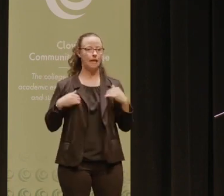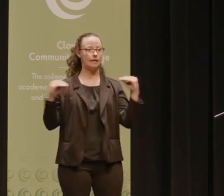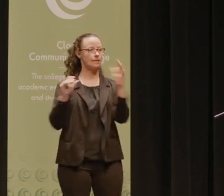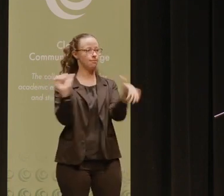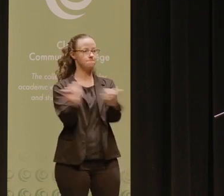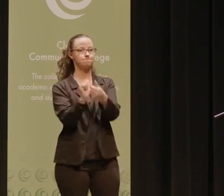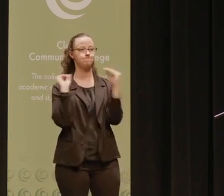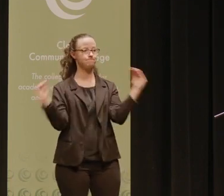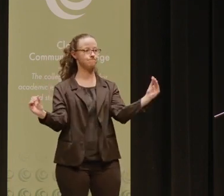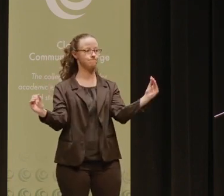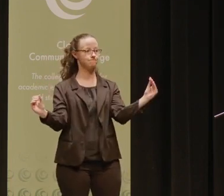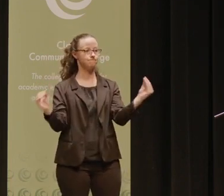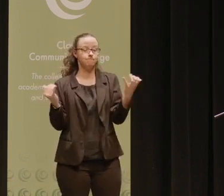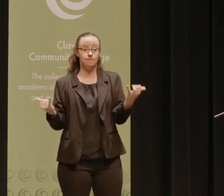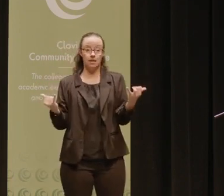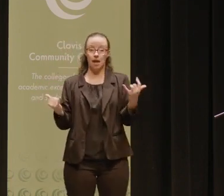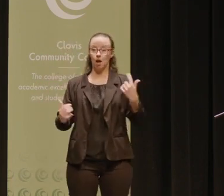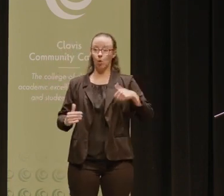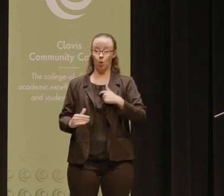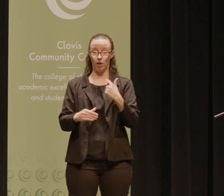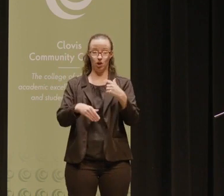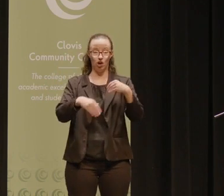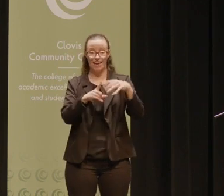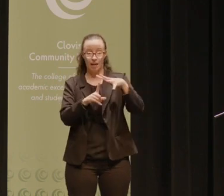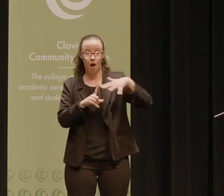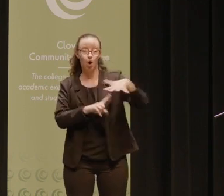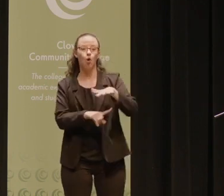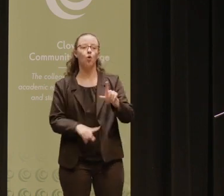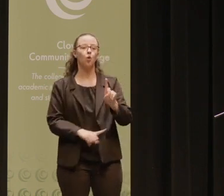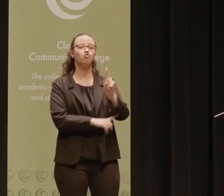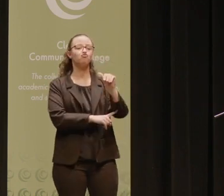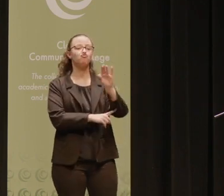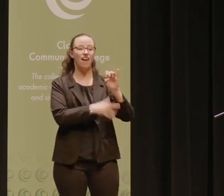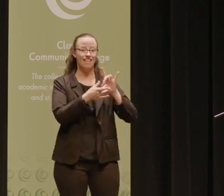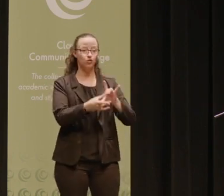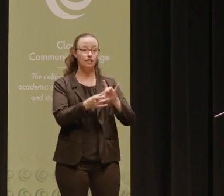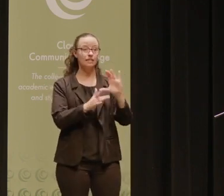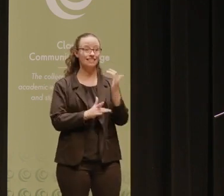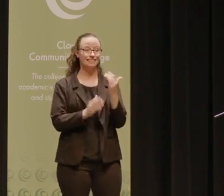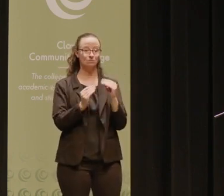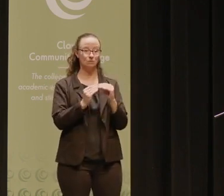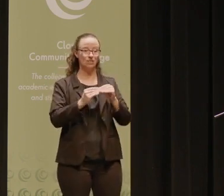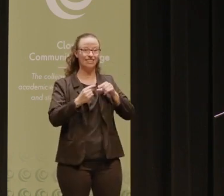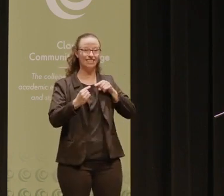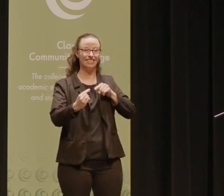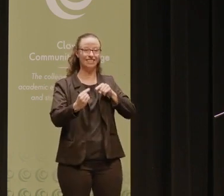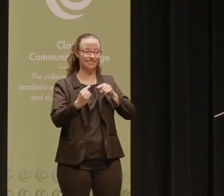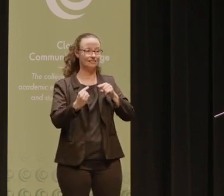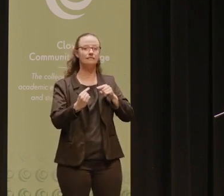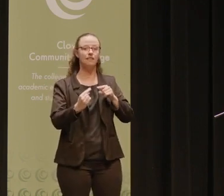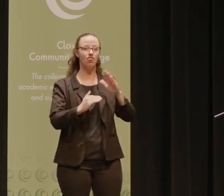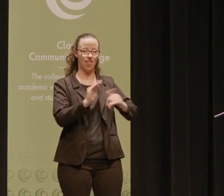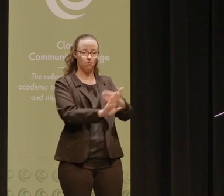And now we find ourselves immersed in a context in which race relations appears to be more strained than they have been